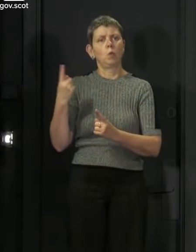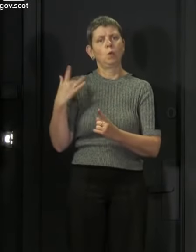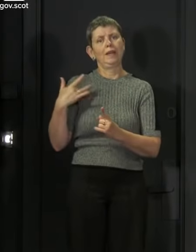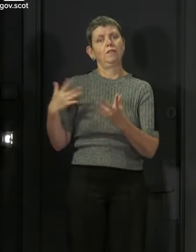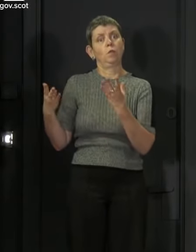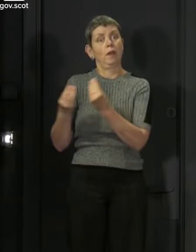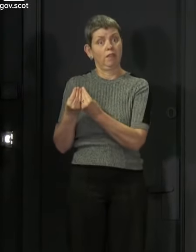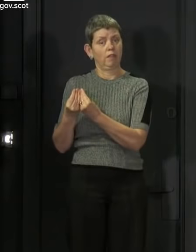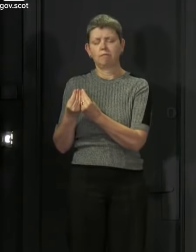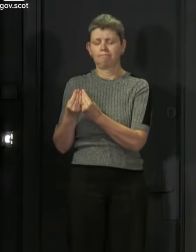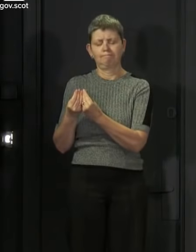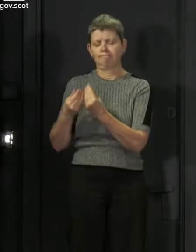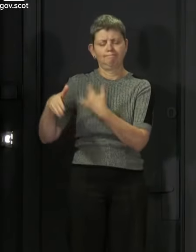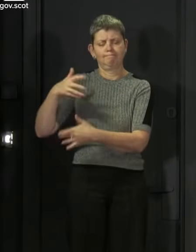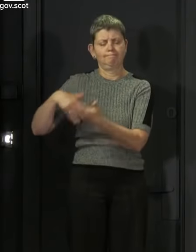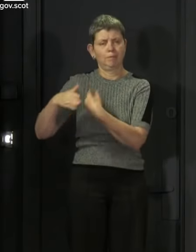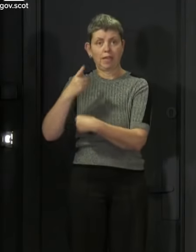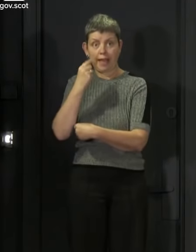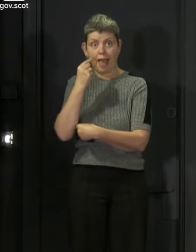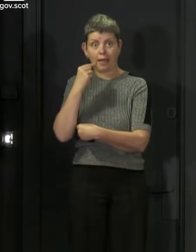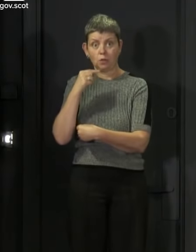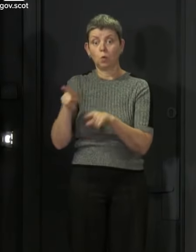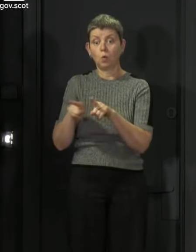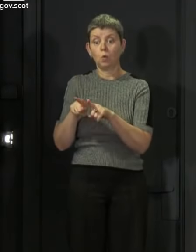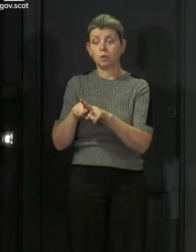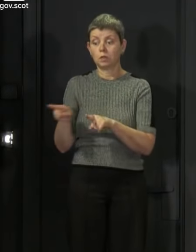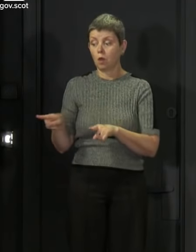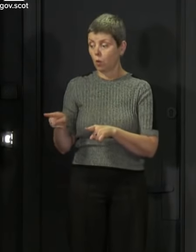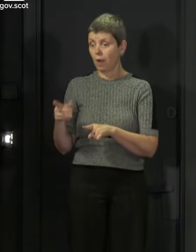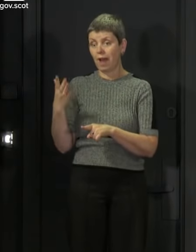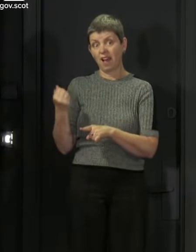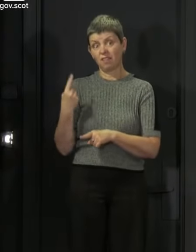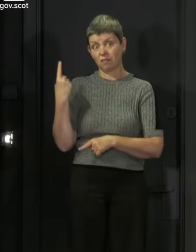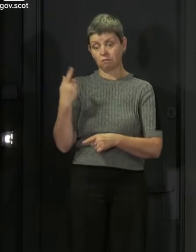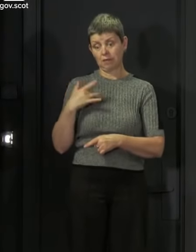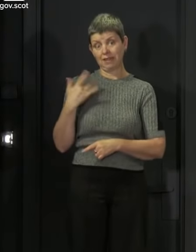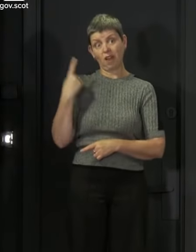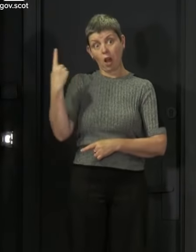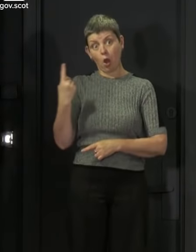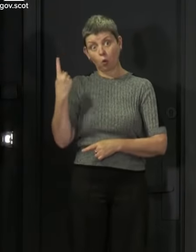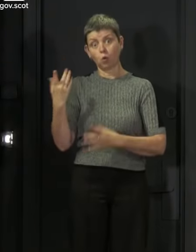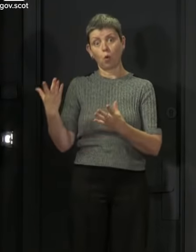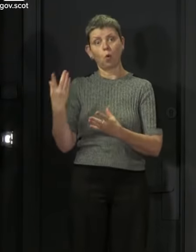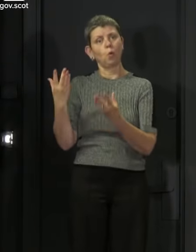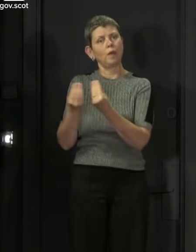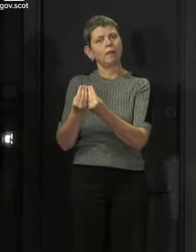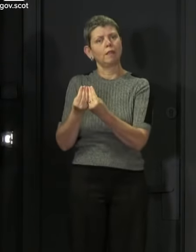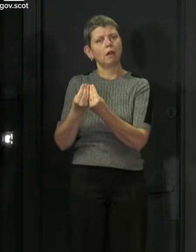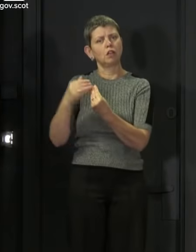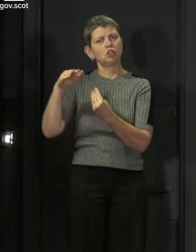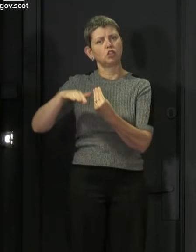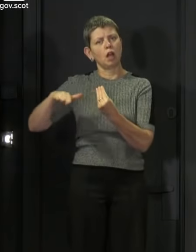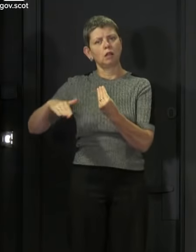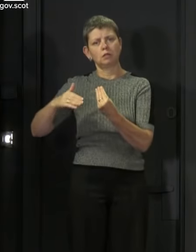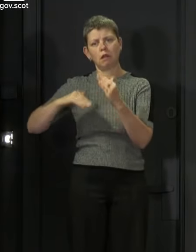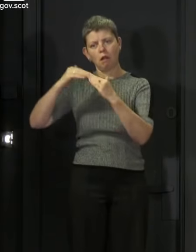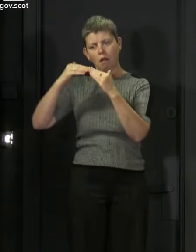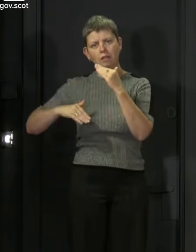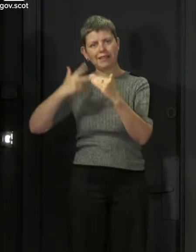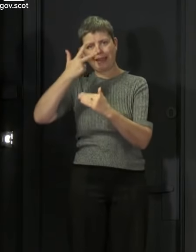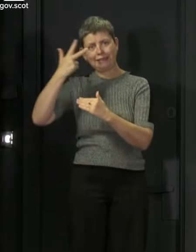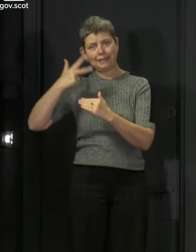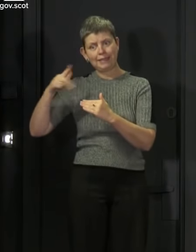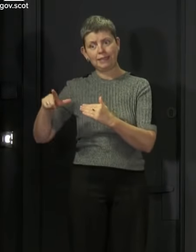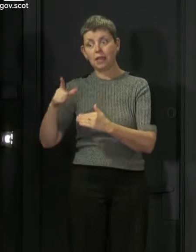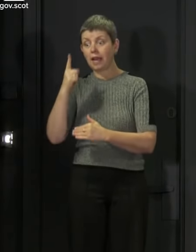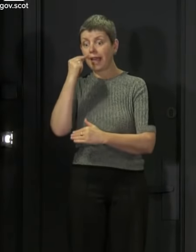You'll also be able to form an extended household if you live on your own or with children under the age of 18. And I know how tough the last few months have been